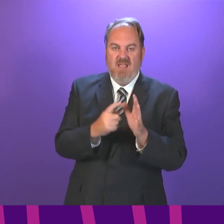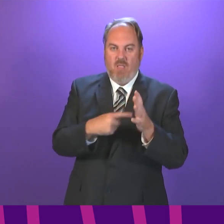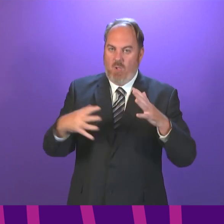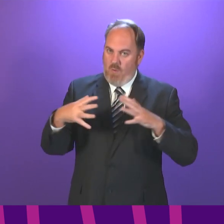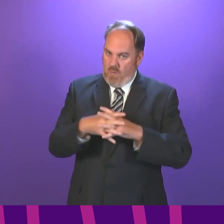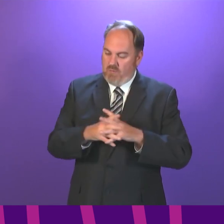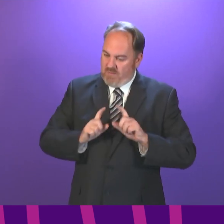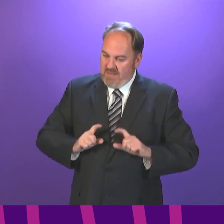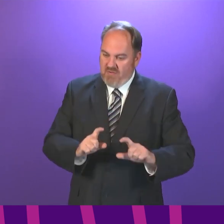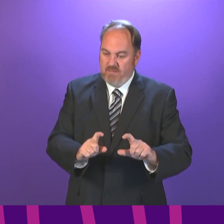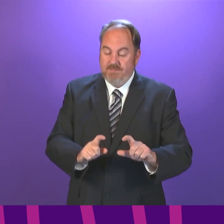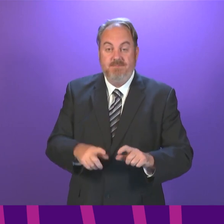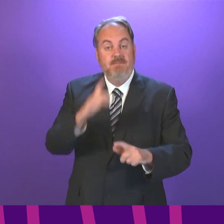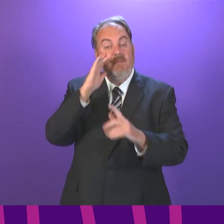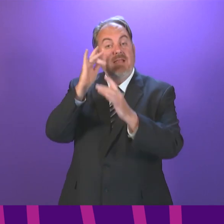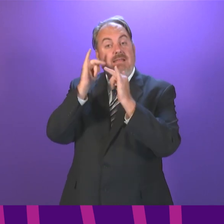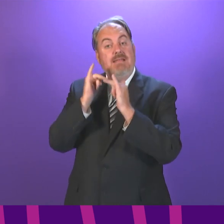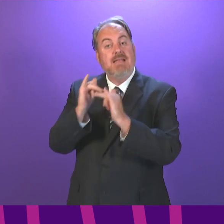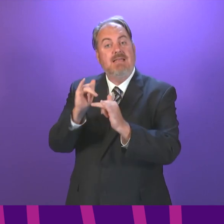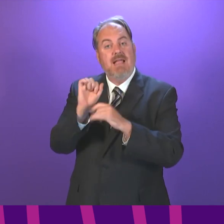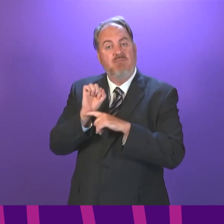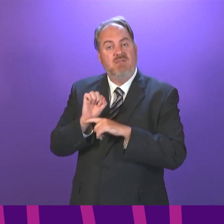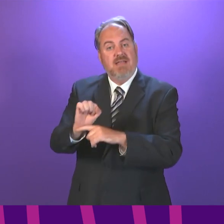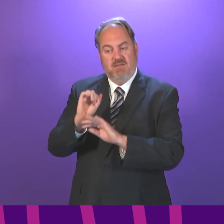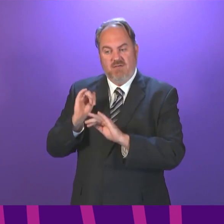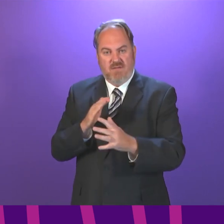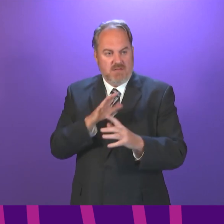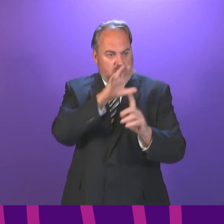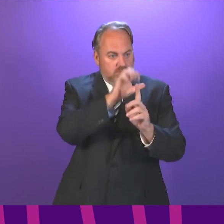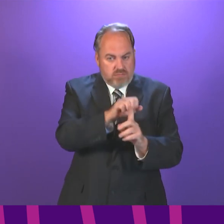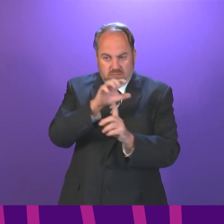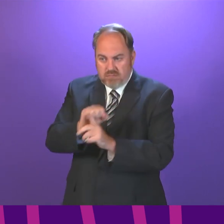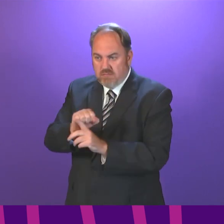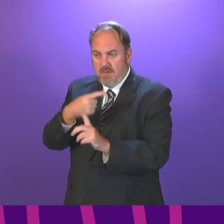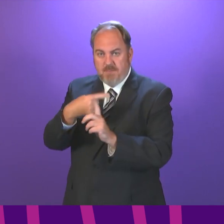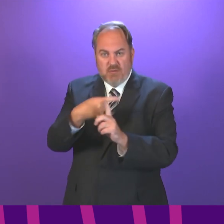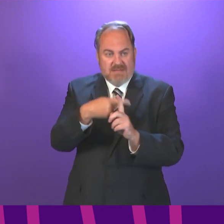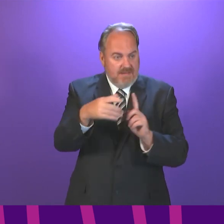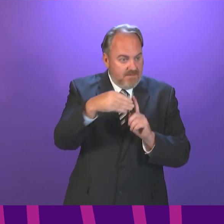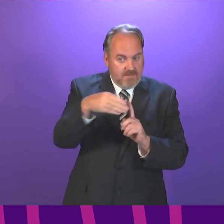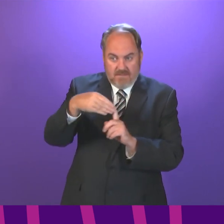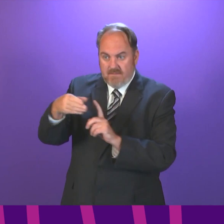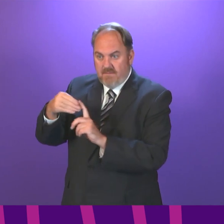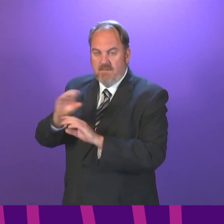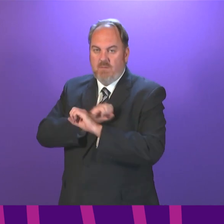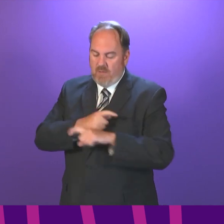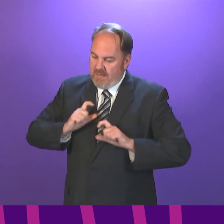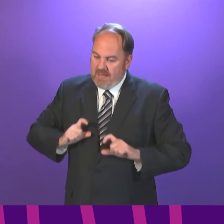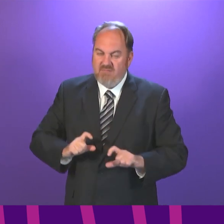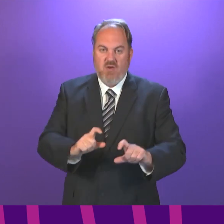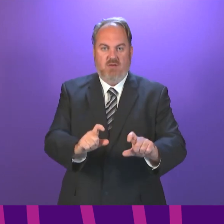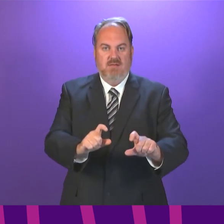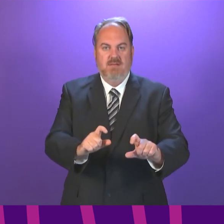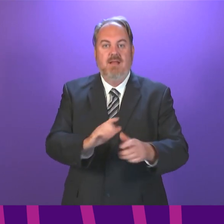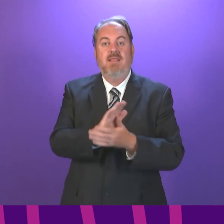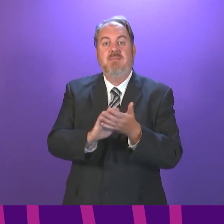Second, Test and Protect will continue to contact trace positive cases. To assist with this, there will be an ongoing requirement